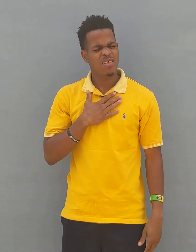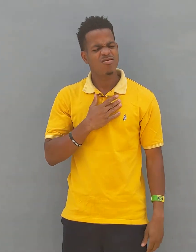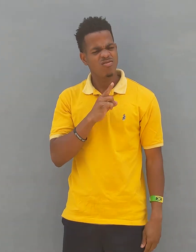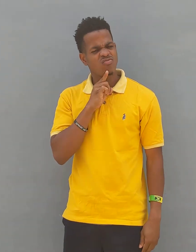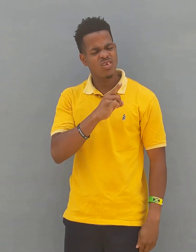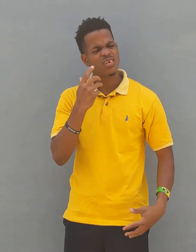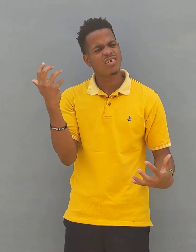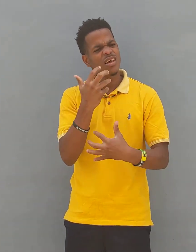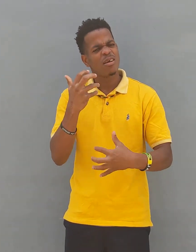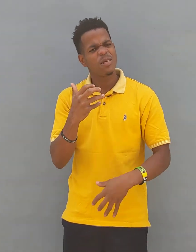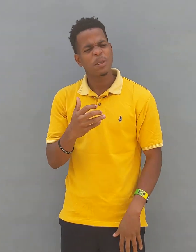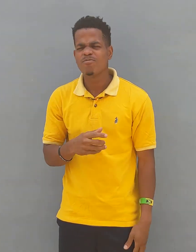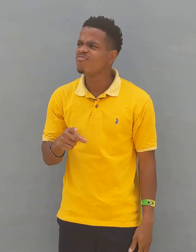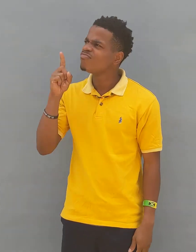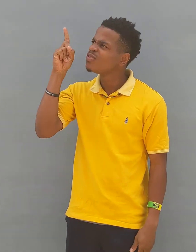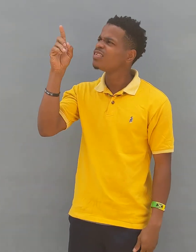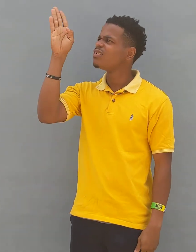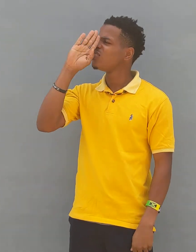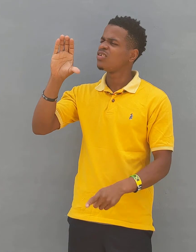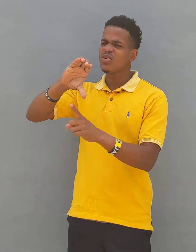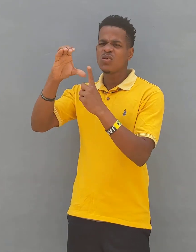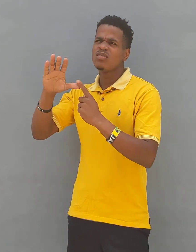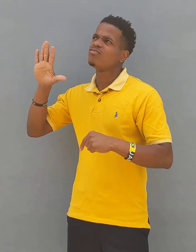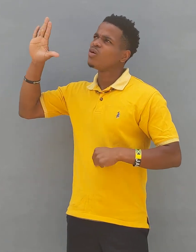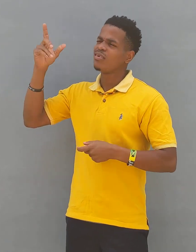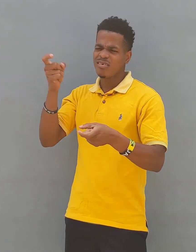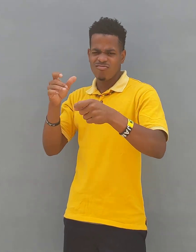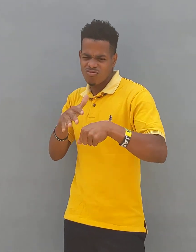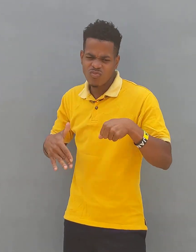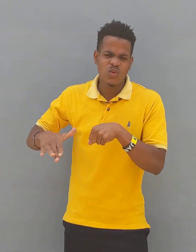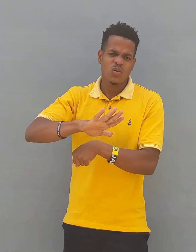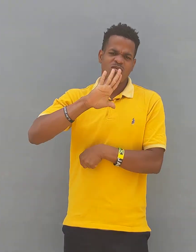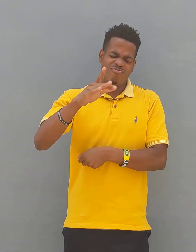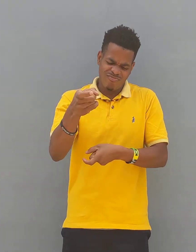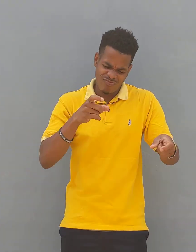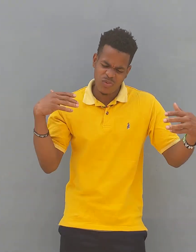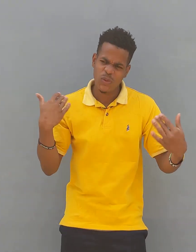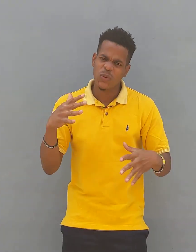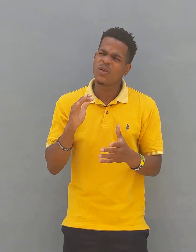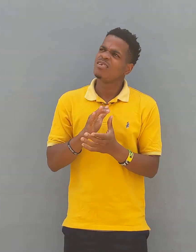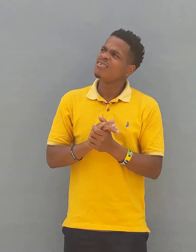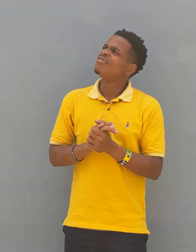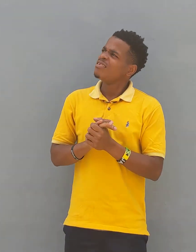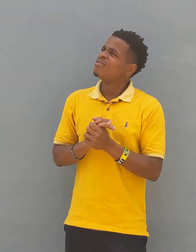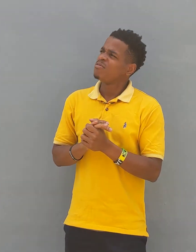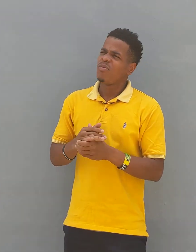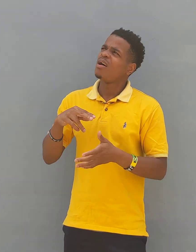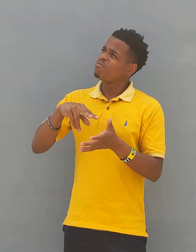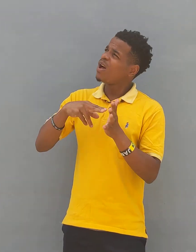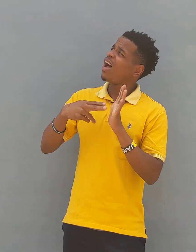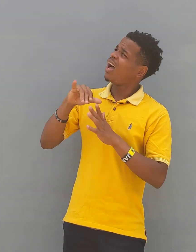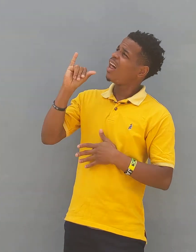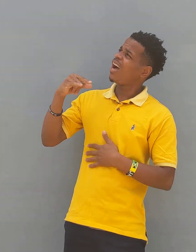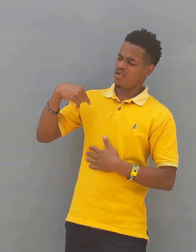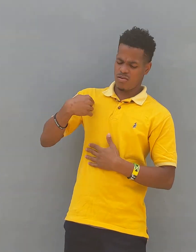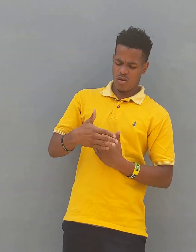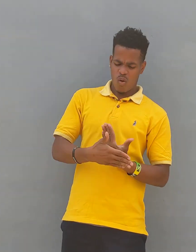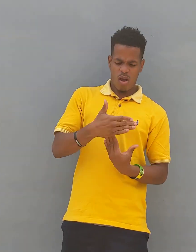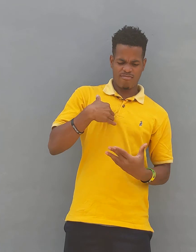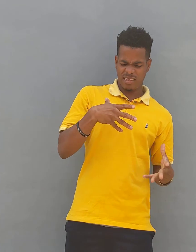we were just expressing ourselves. And just, wow, God's kingdom we were able to bring to these kids, you